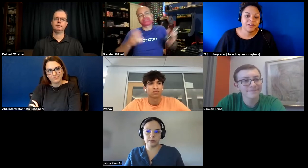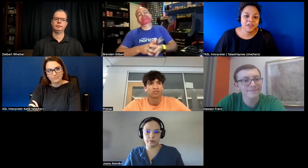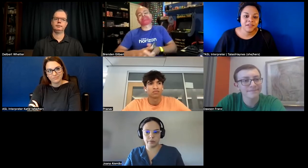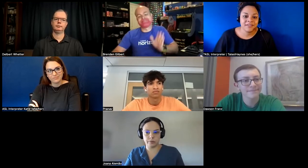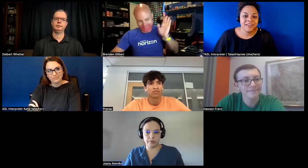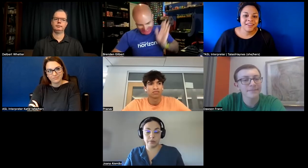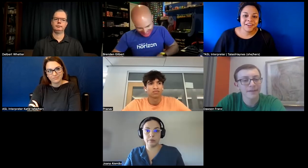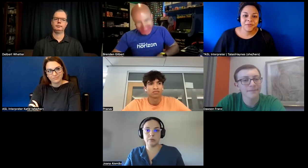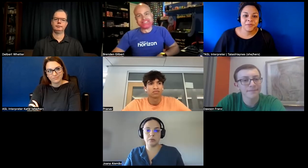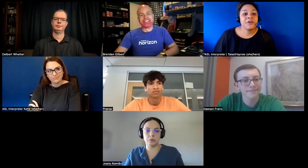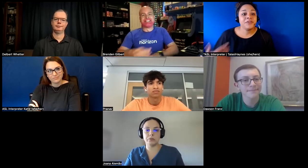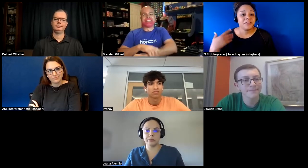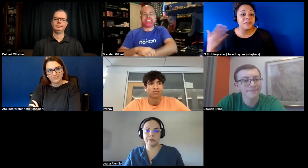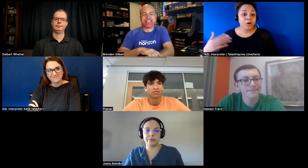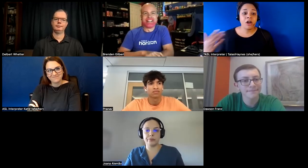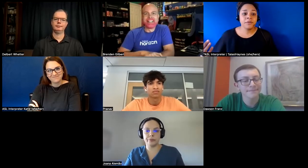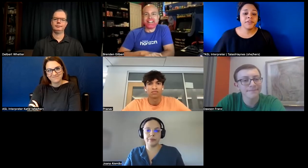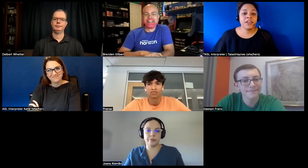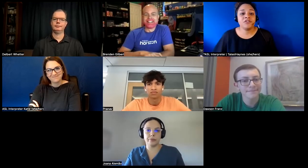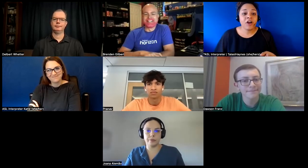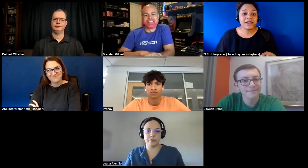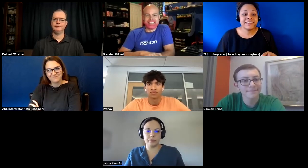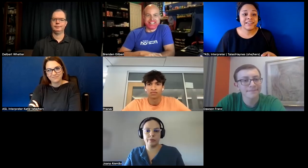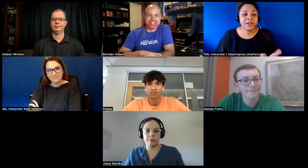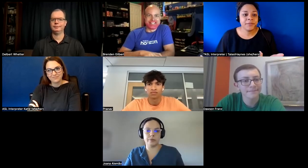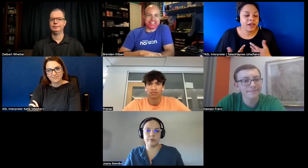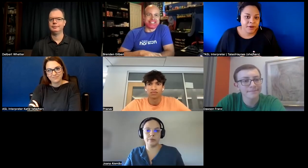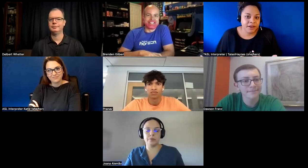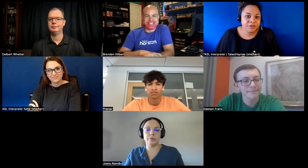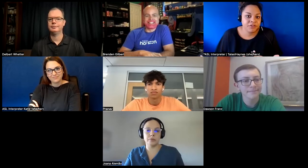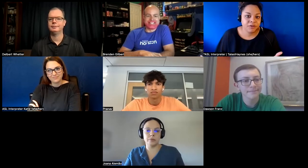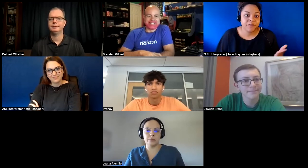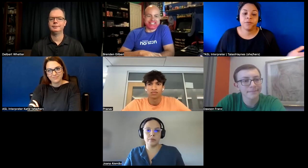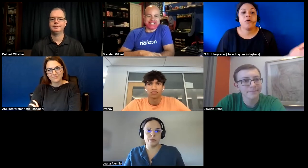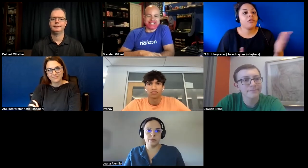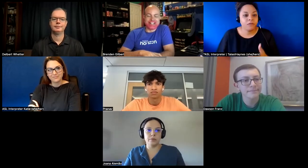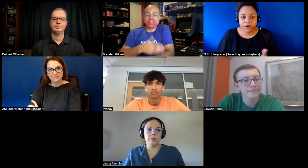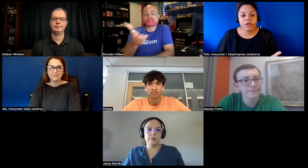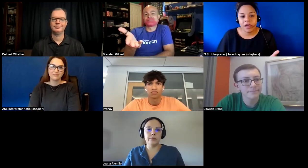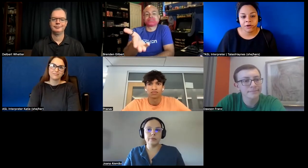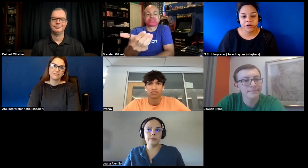of this you know people can do this audibly and they can just talk to siri but i'm not able to do so i have to pull over and all that work